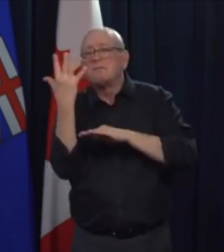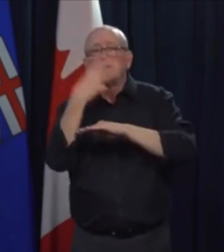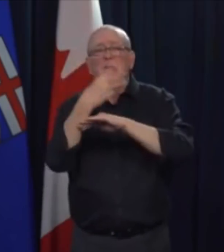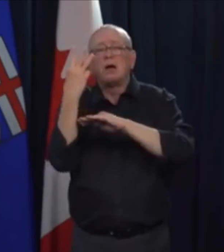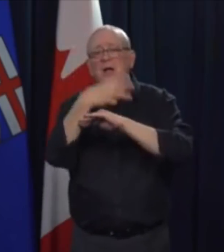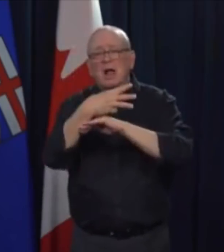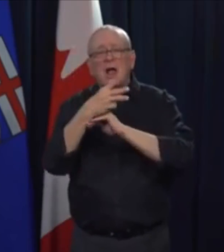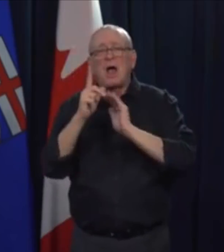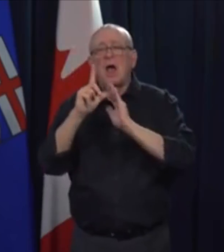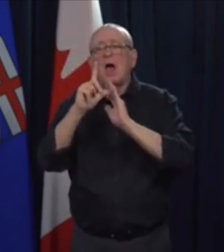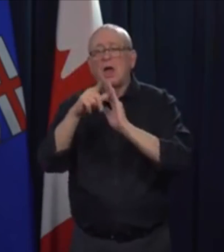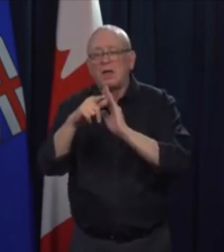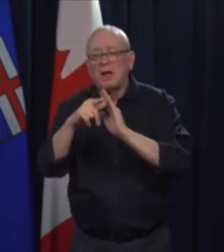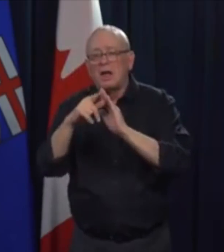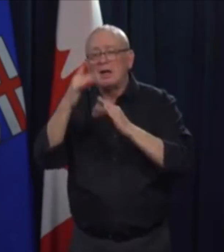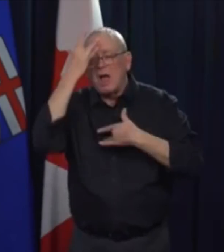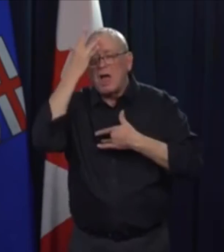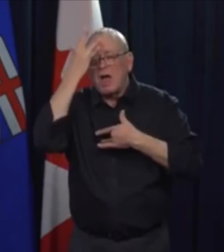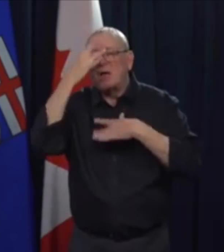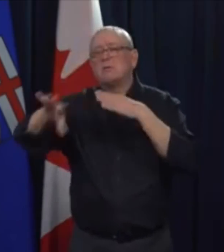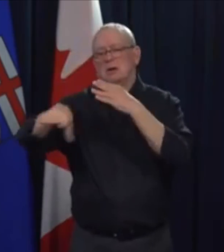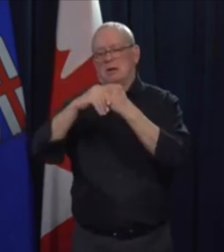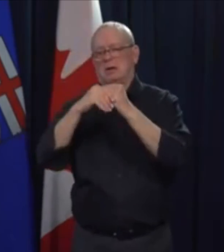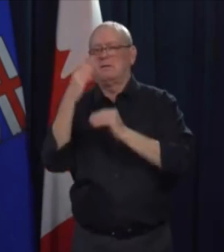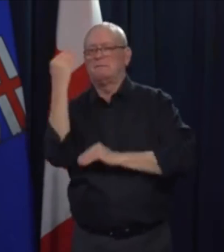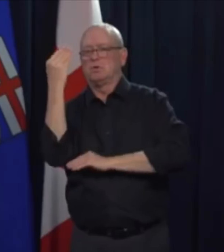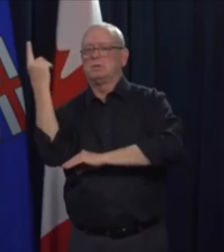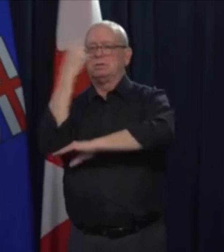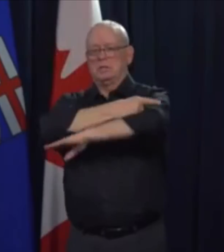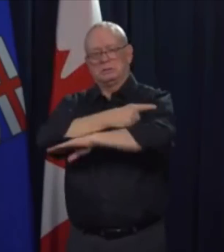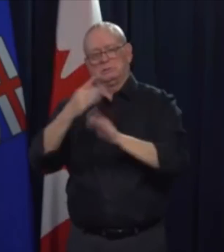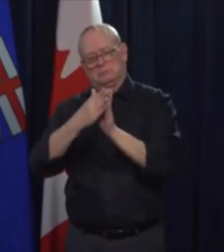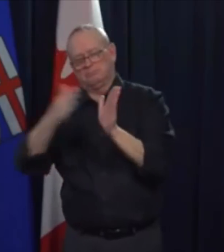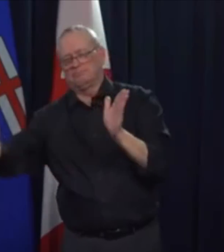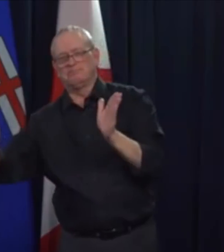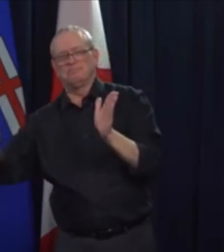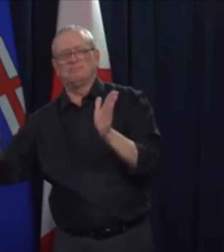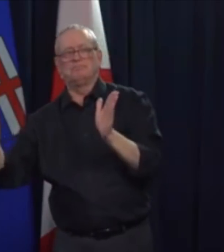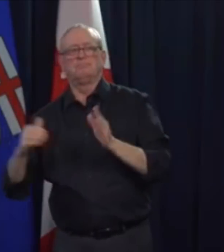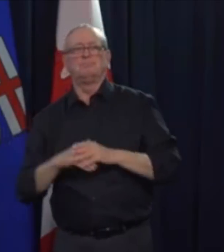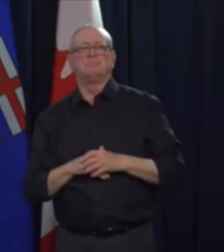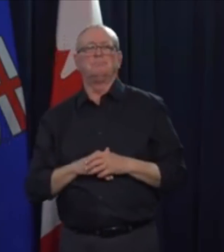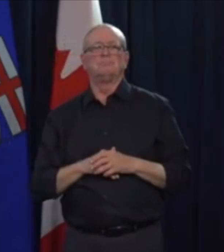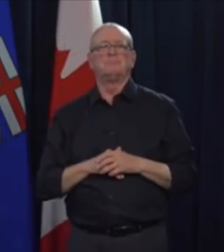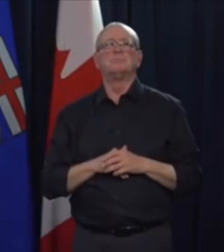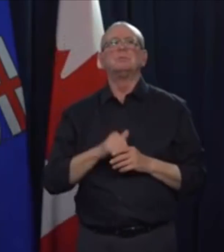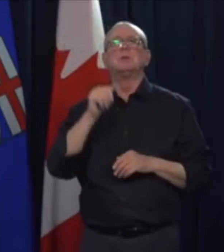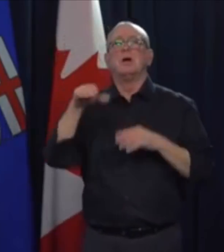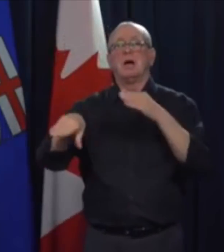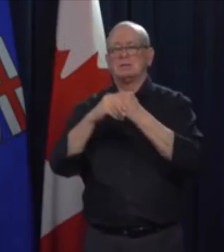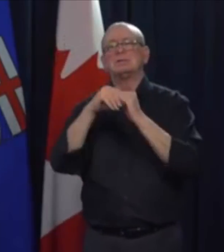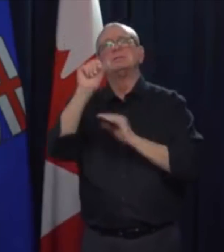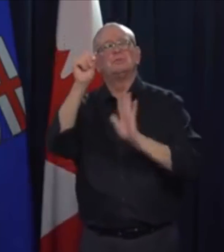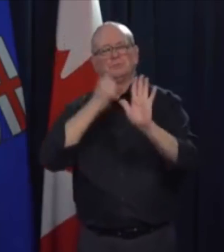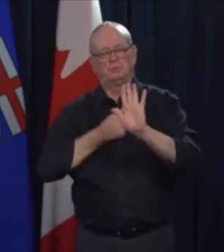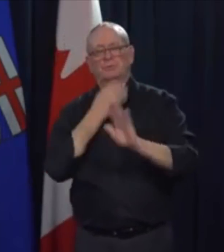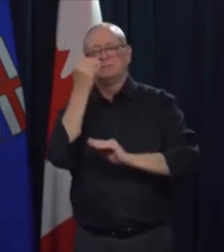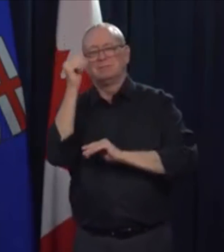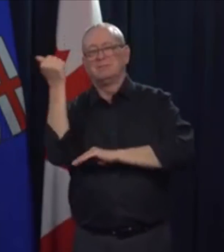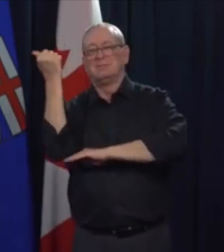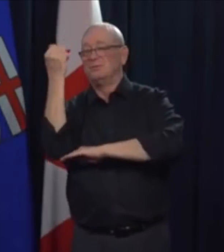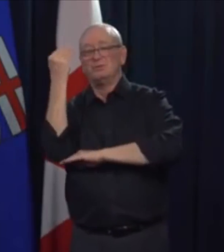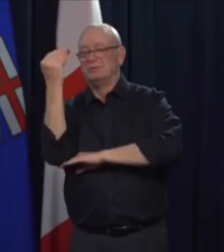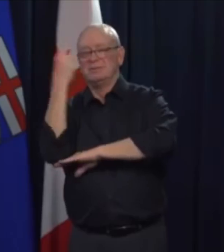Finally, I know that today's news of a second death and an outbreak in a long-term care facility will be distressing